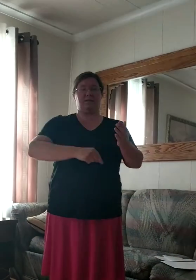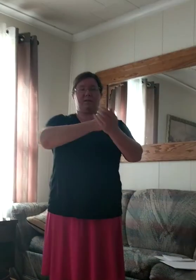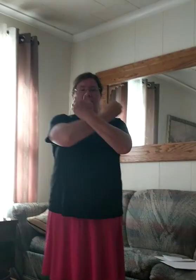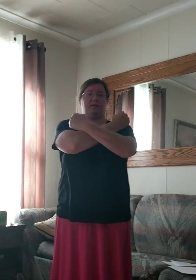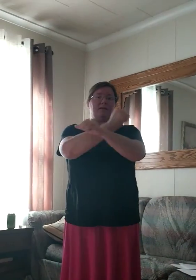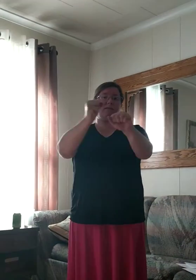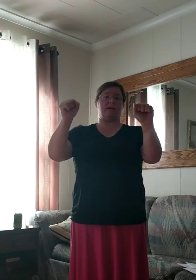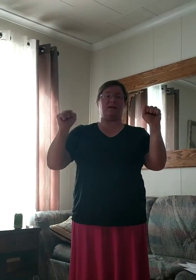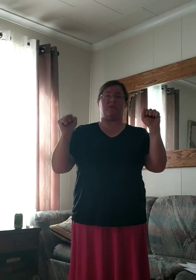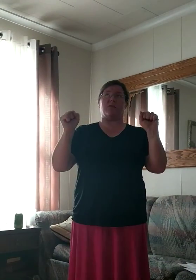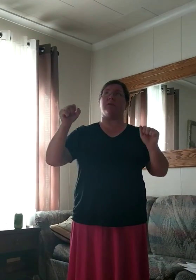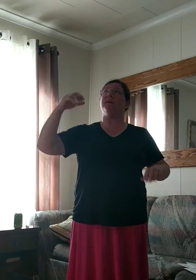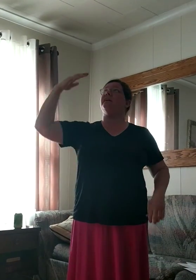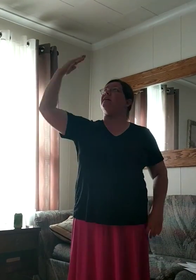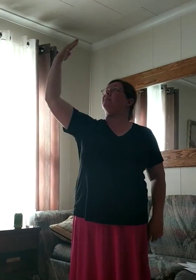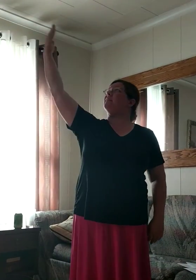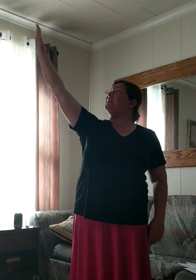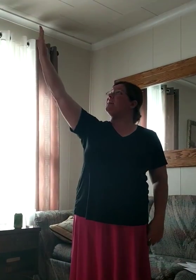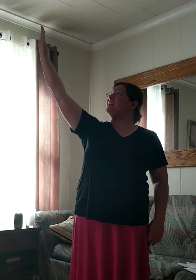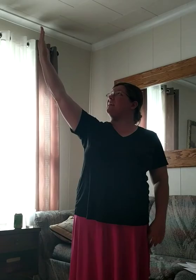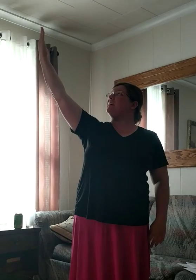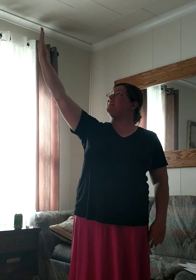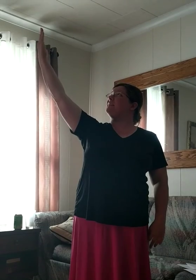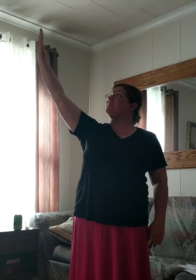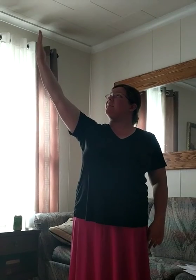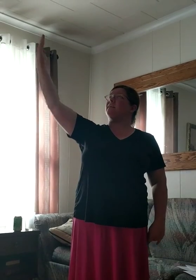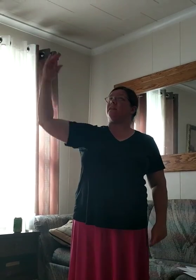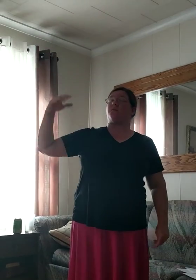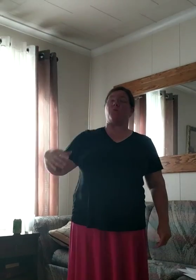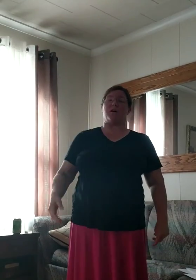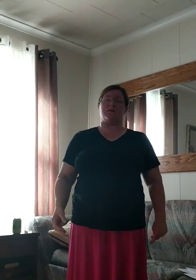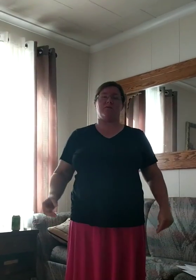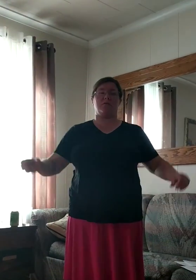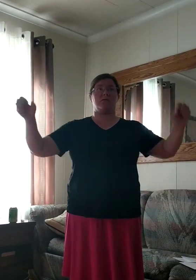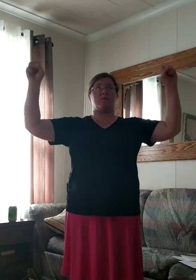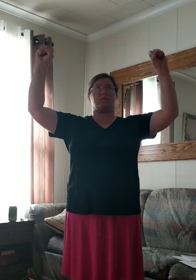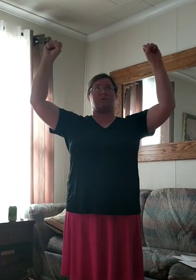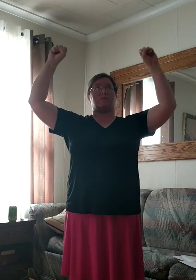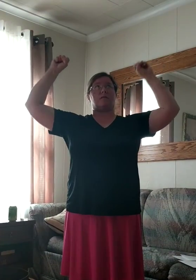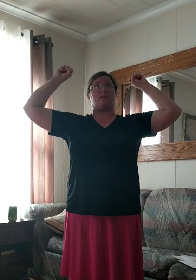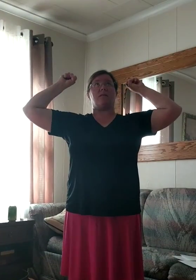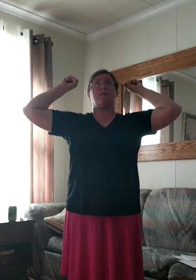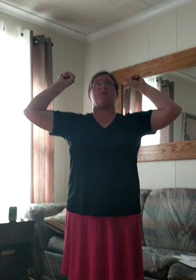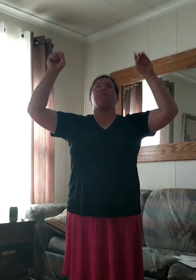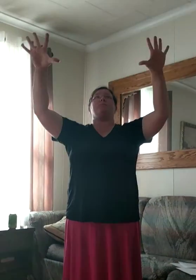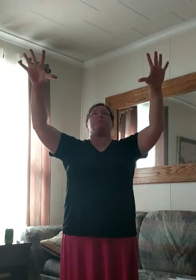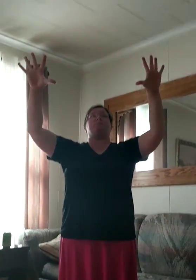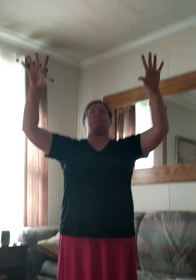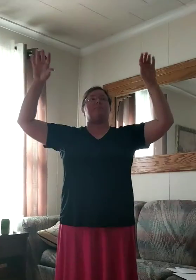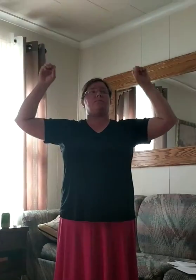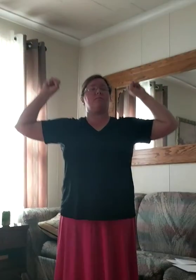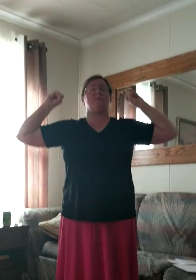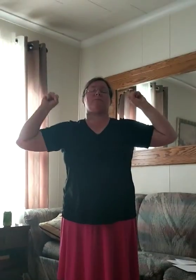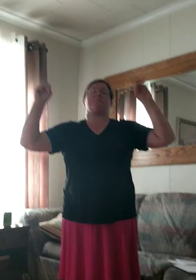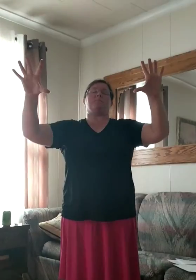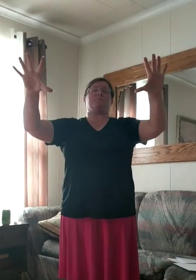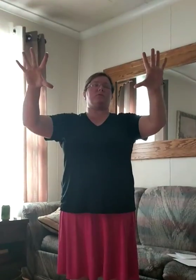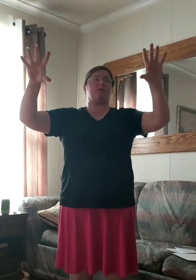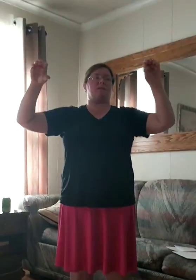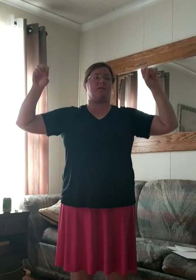a savior. Isn't he? And then wonderful. We're just going to push out our